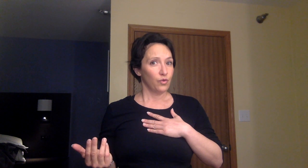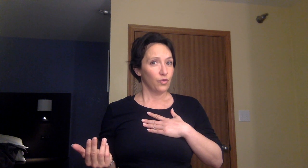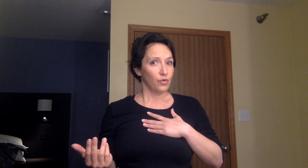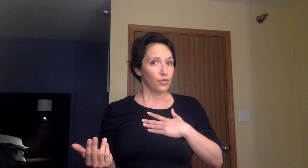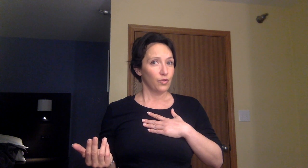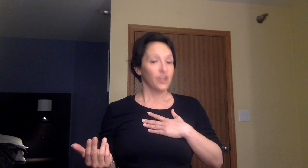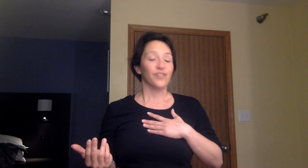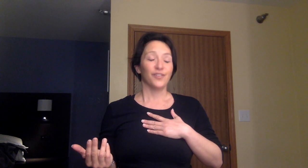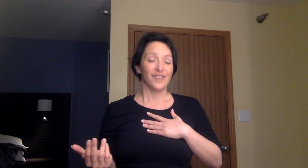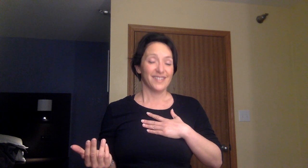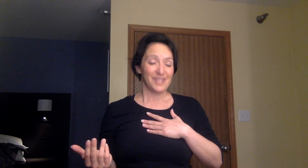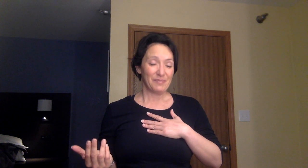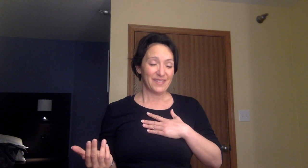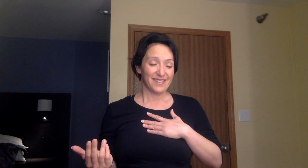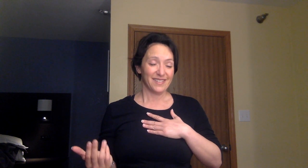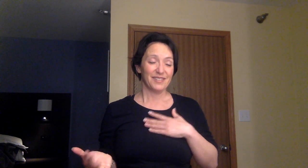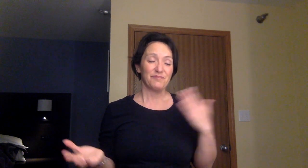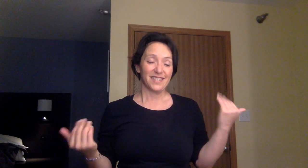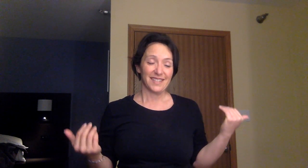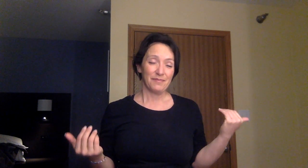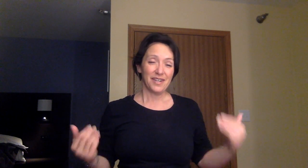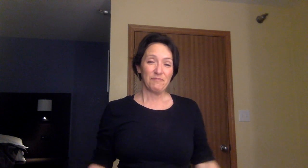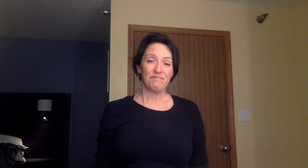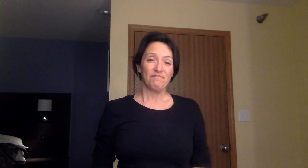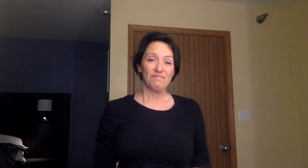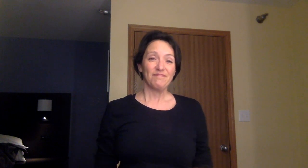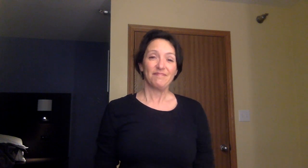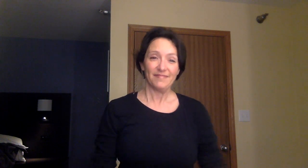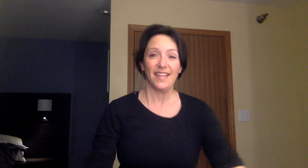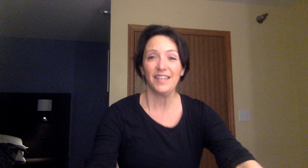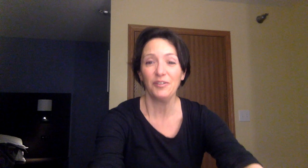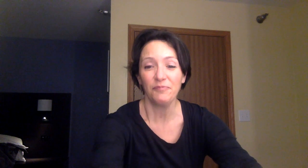So, if you have any tips, please let me know. Thank you.